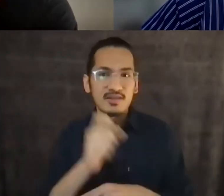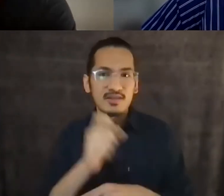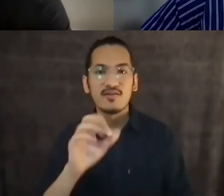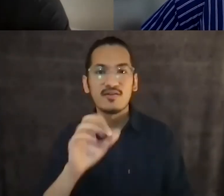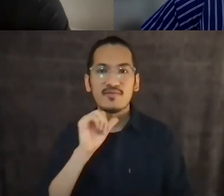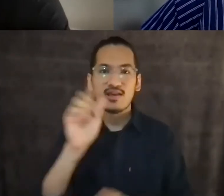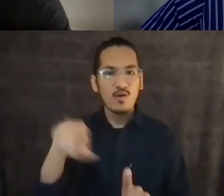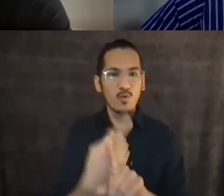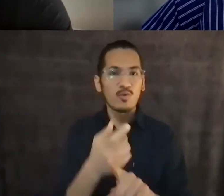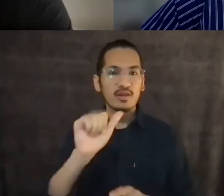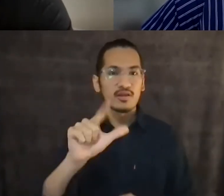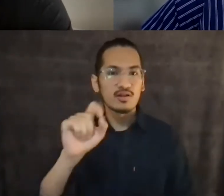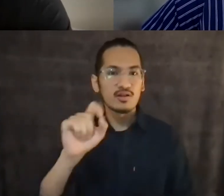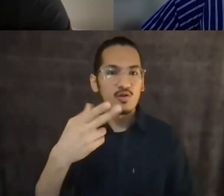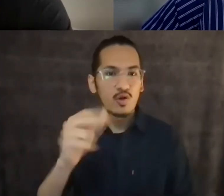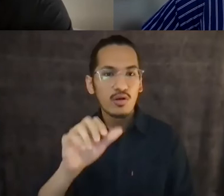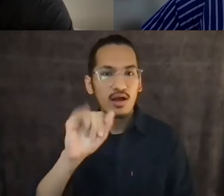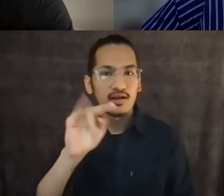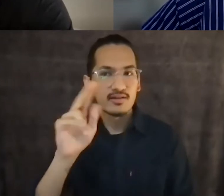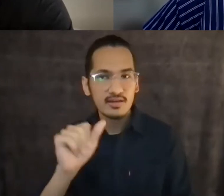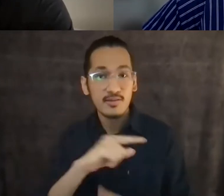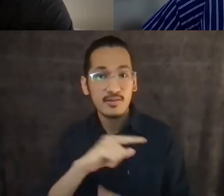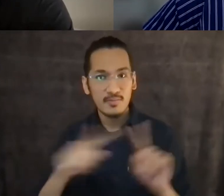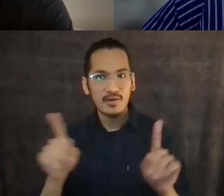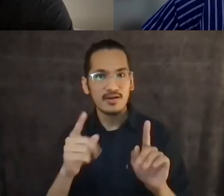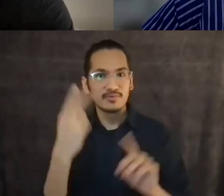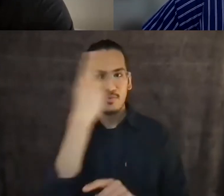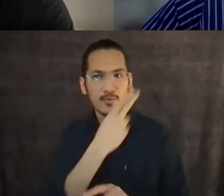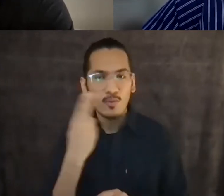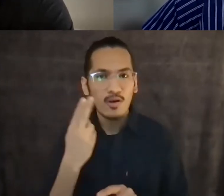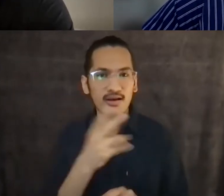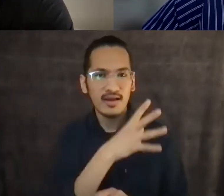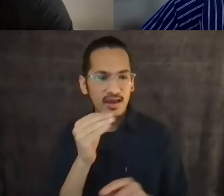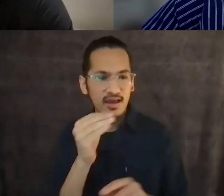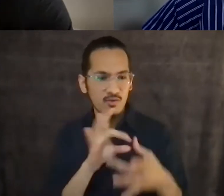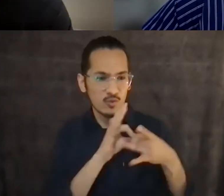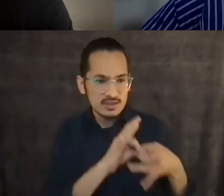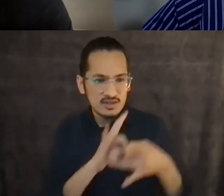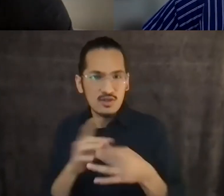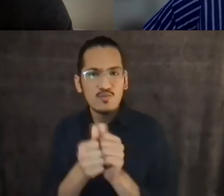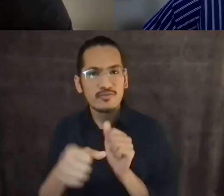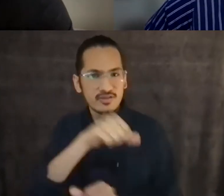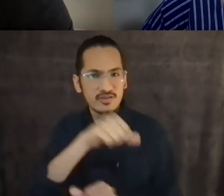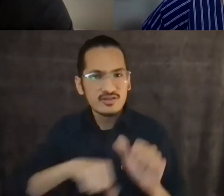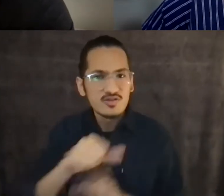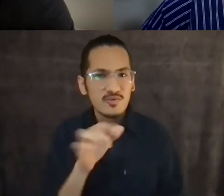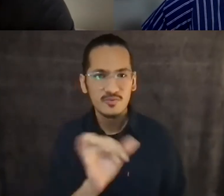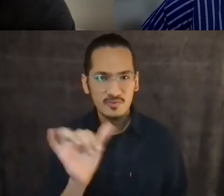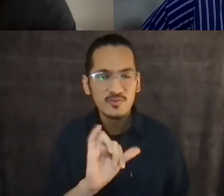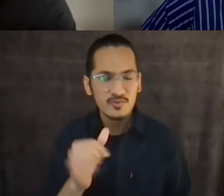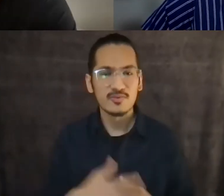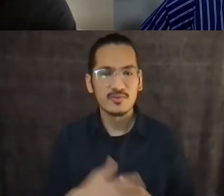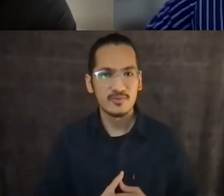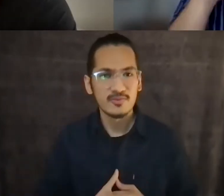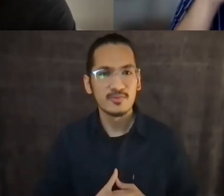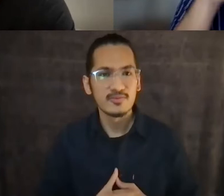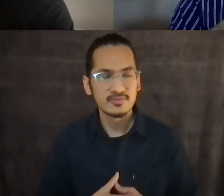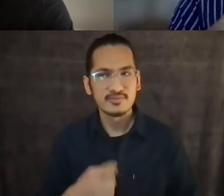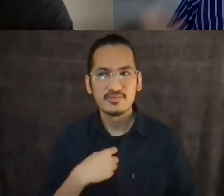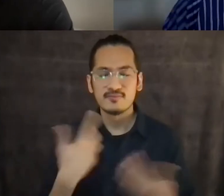but a lot of what you talk about in your book, this intimate relationship with one another. All right. I know that